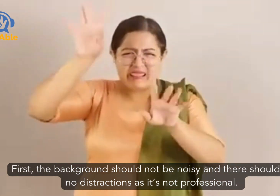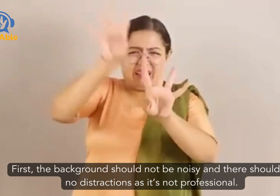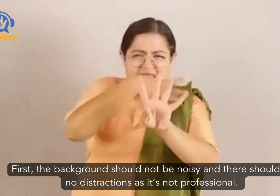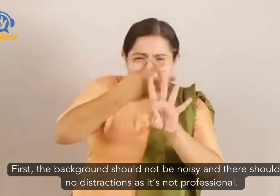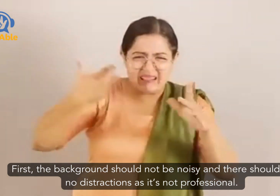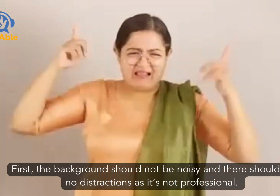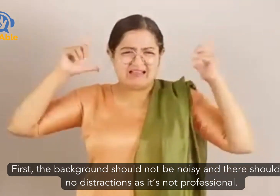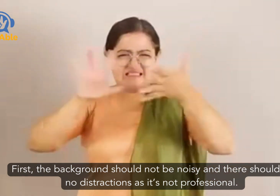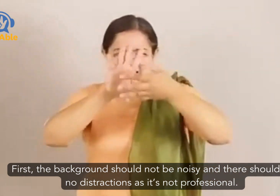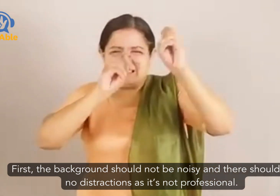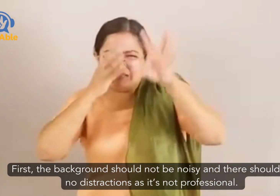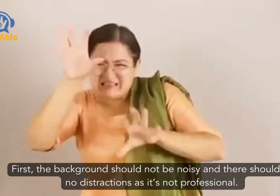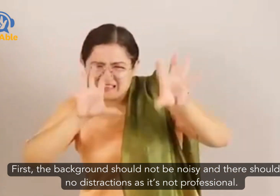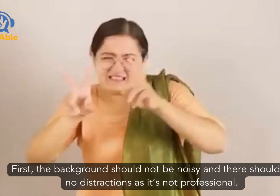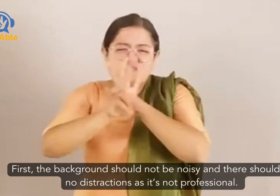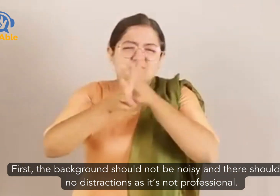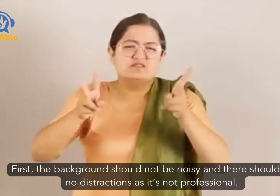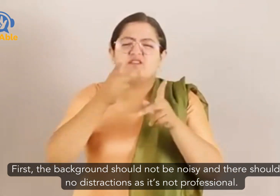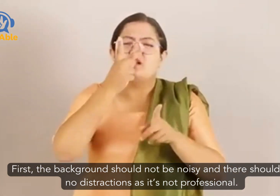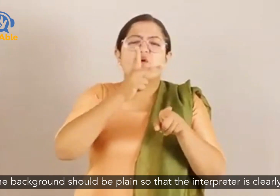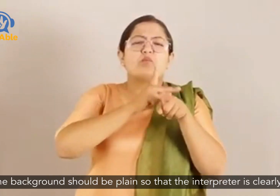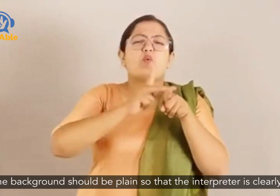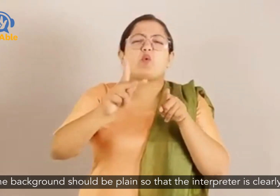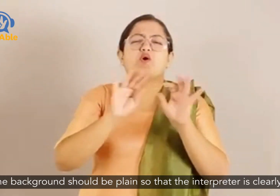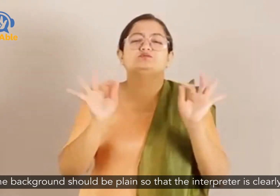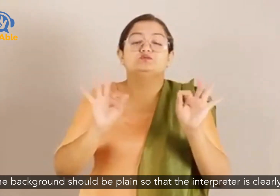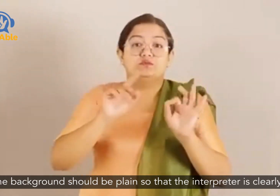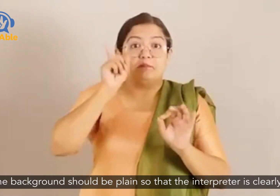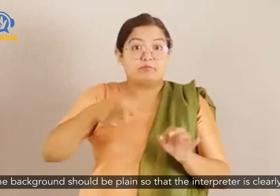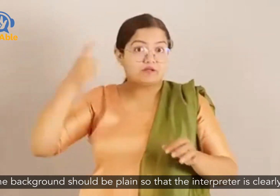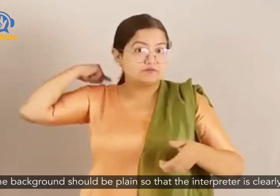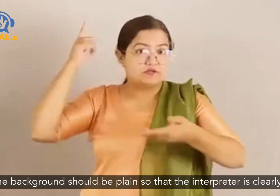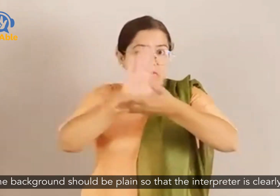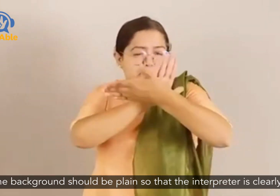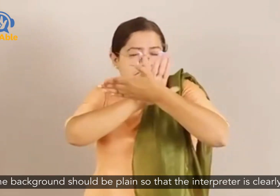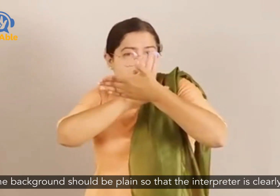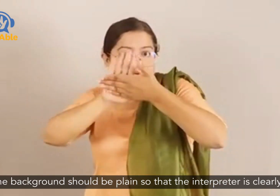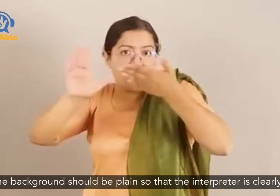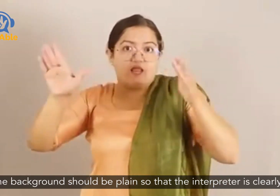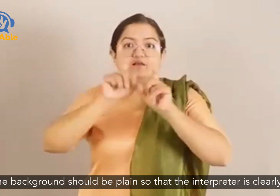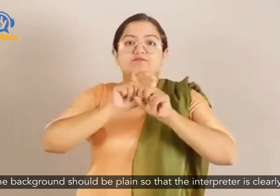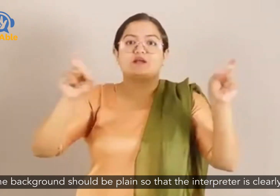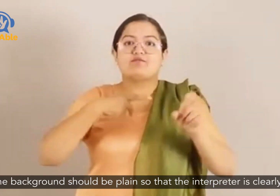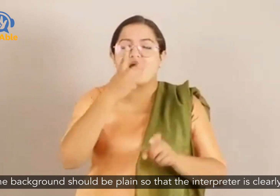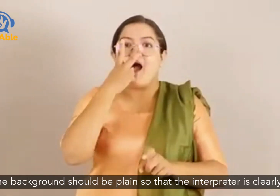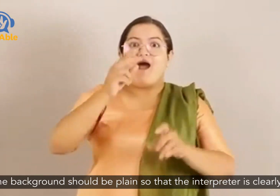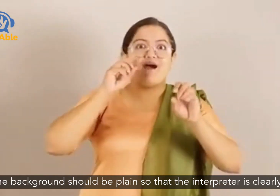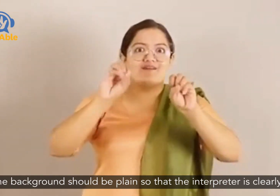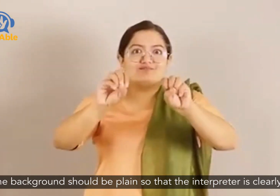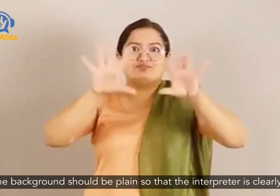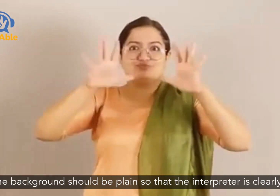distractions as it's not professional the background should be plain so that the interpreter is clearly visible